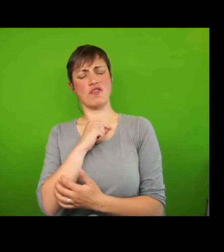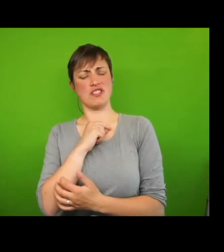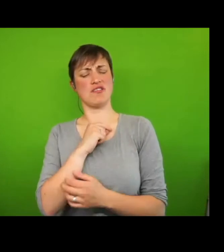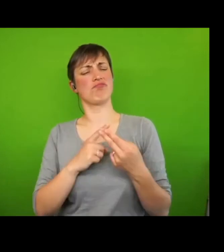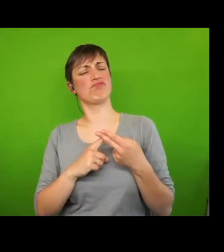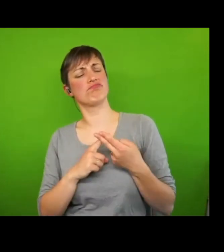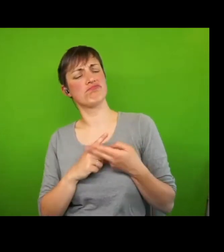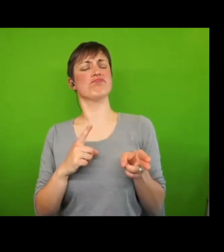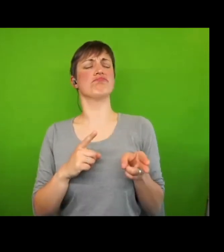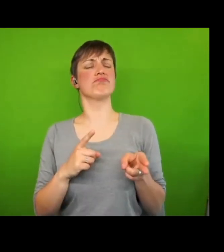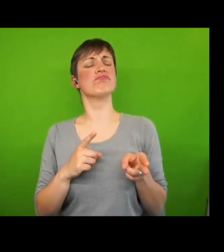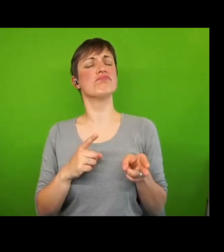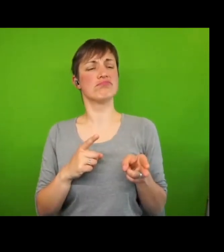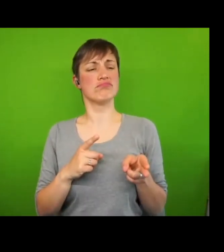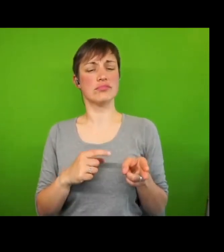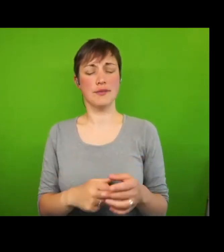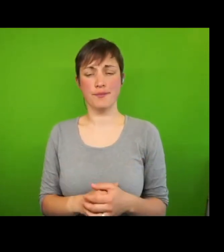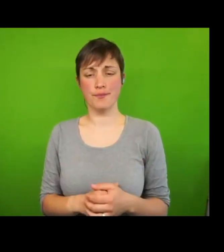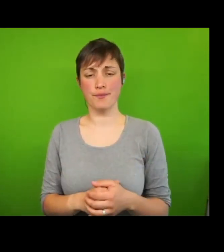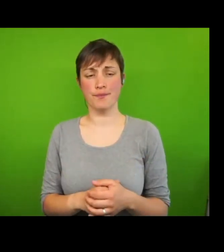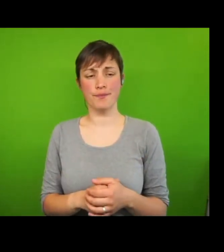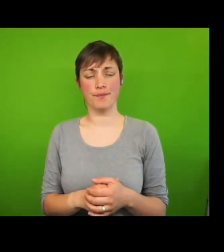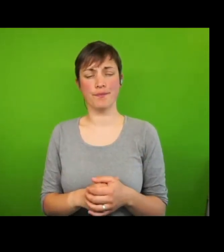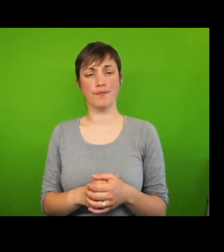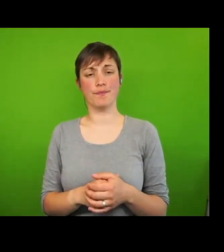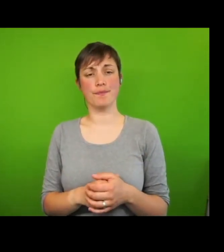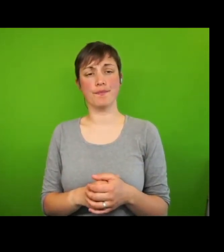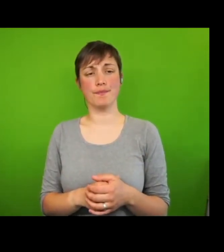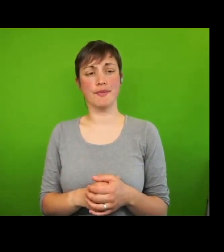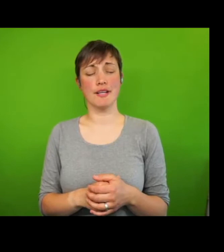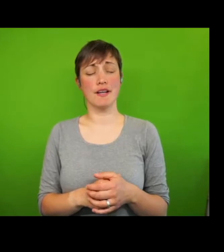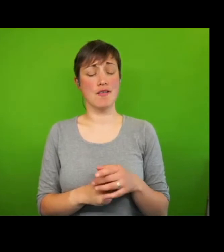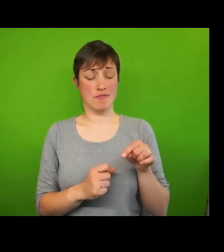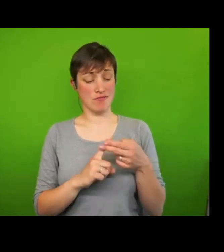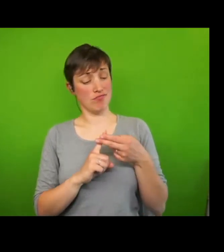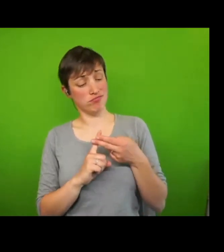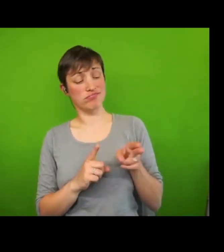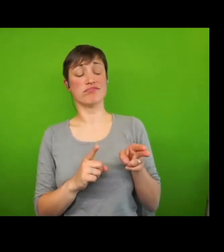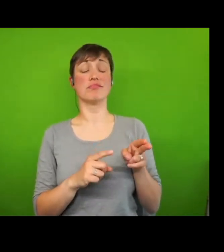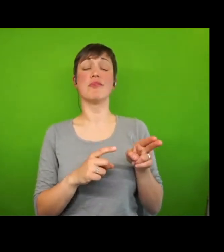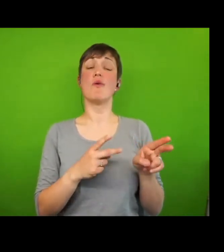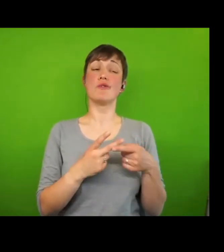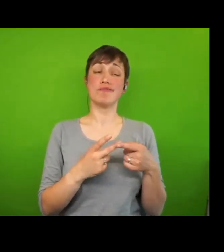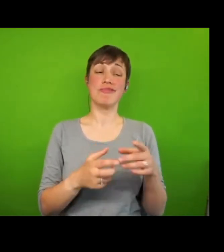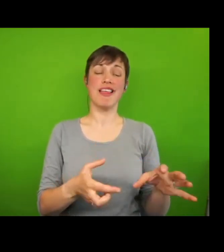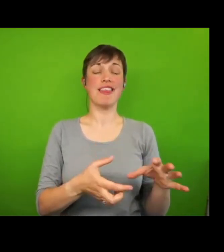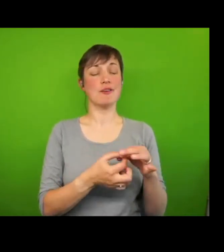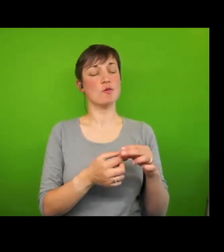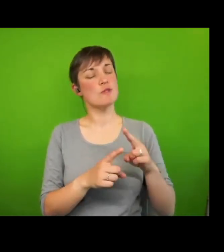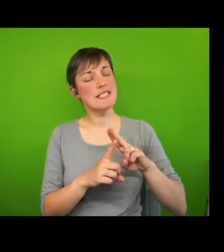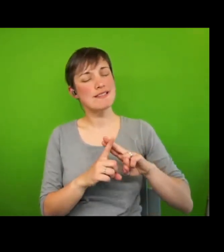that this process of deflection is in part at least due to the stigma still associated with poverty.